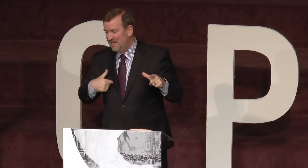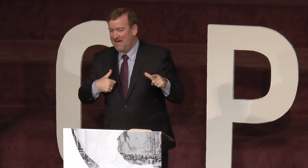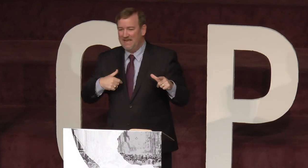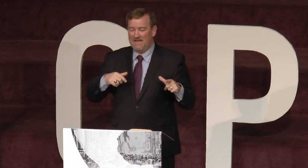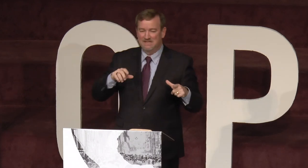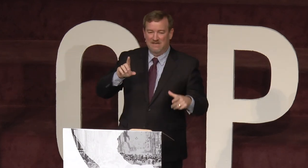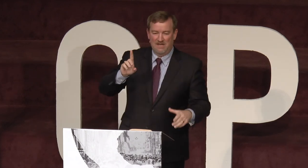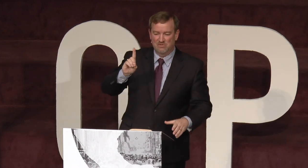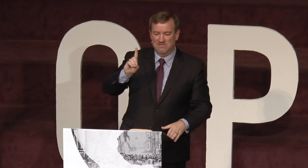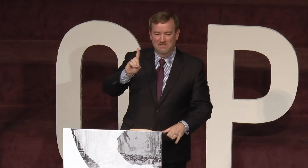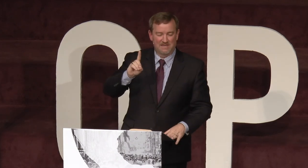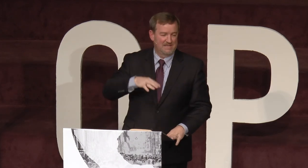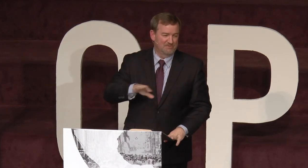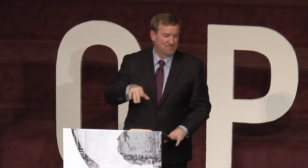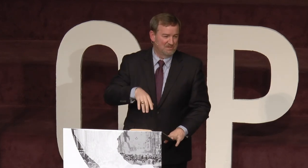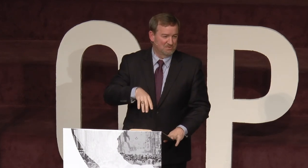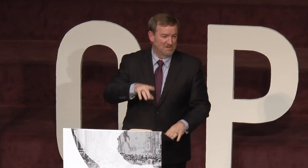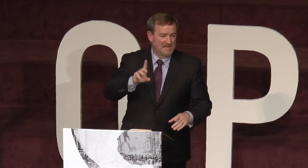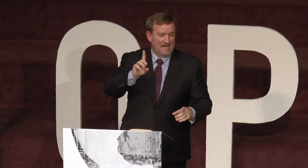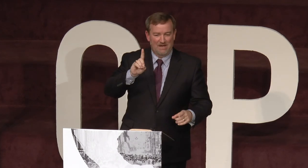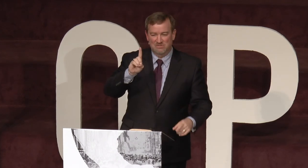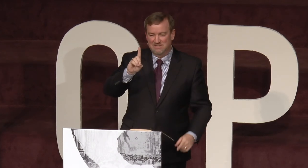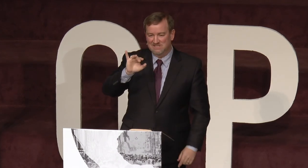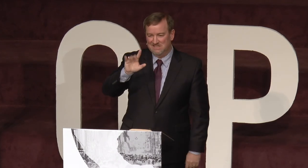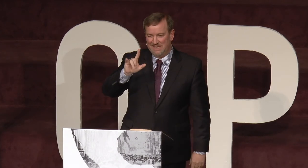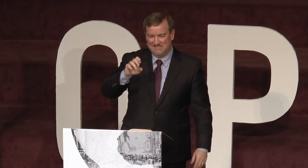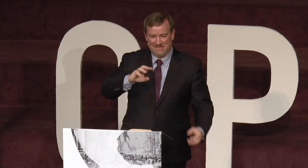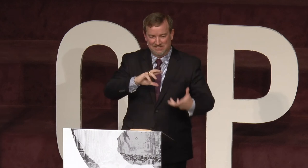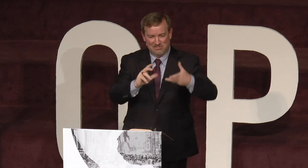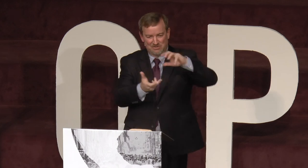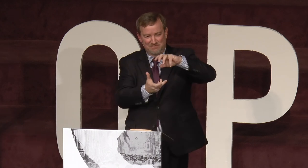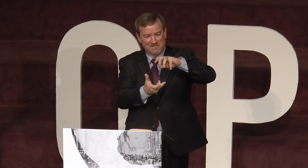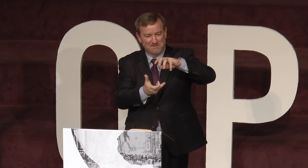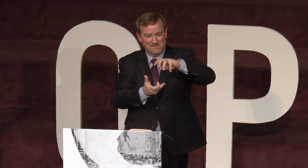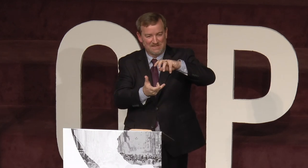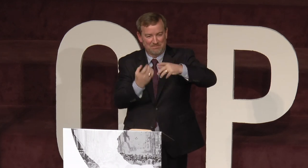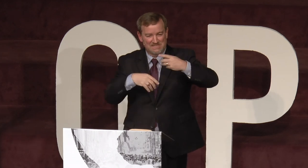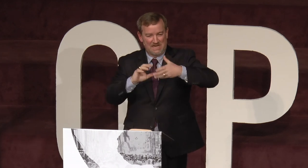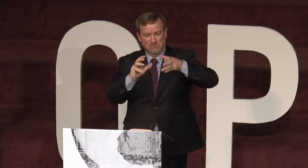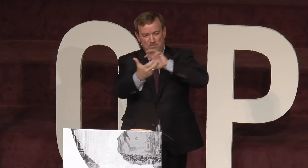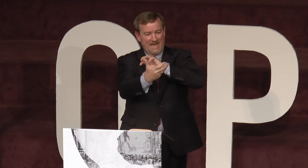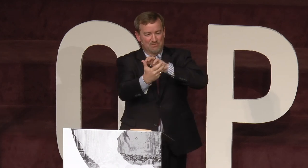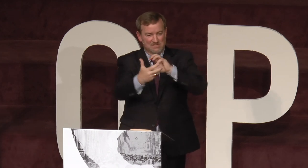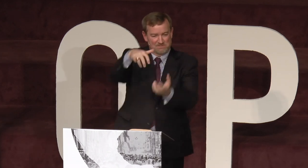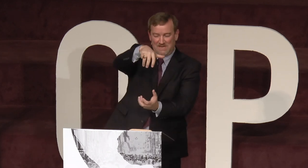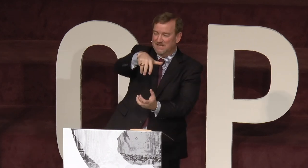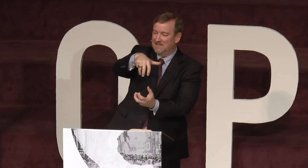I had, I was, I can't even spell this word. I was dyslexic. I just turned everything upside down. My signs were backwards, upside down,